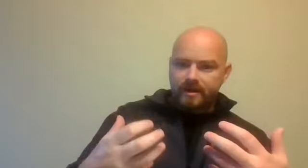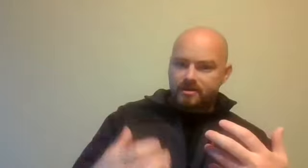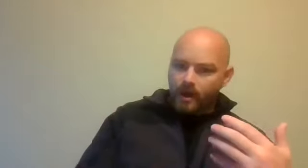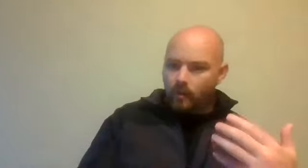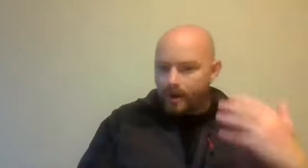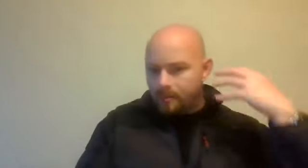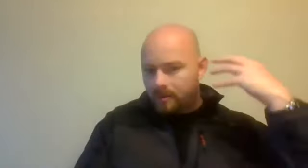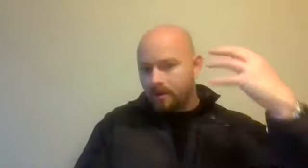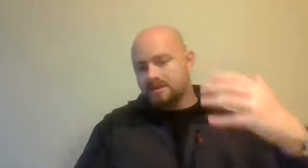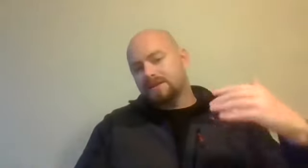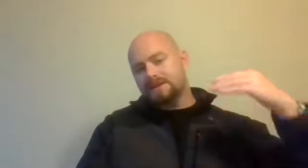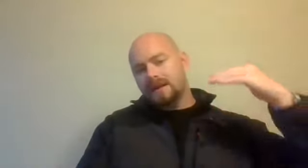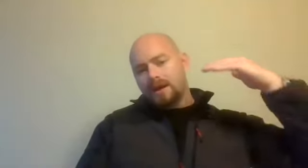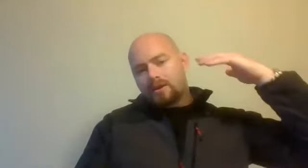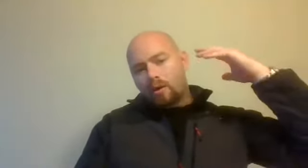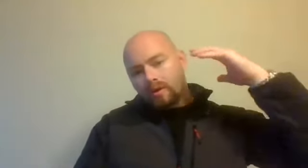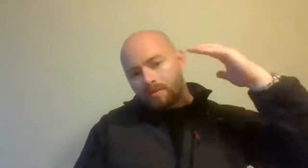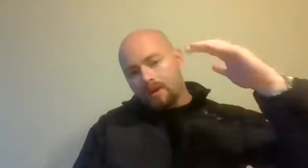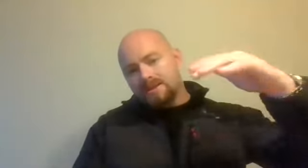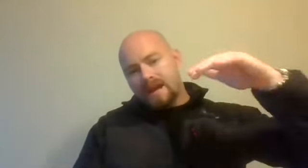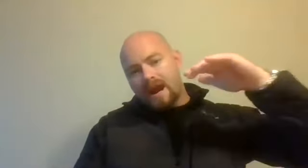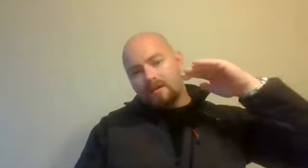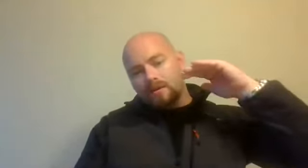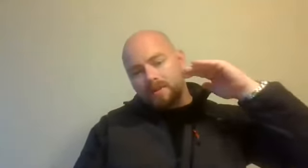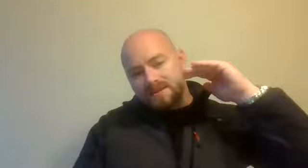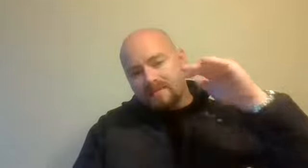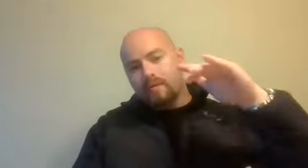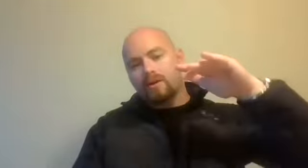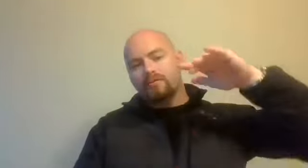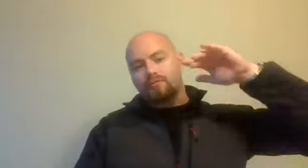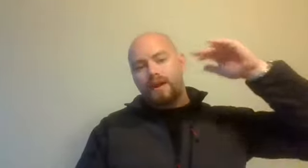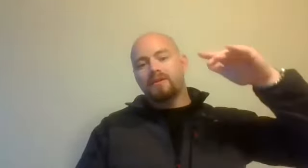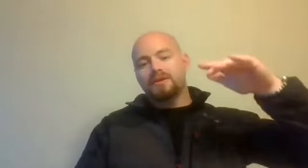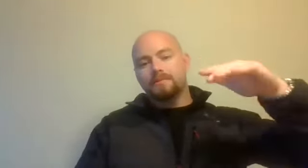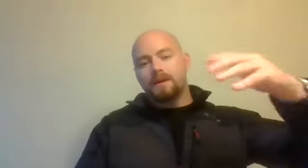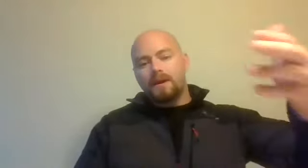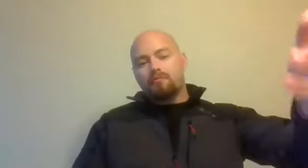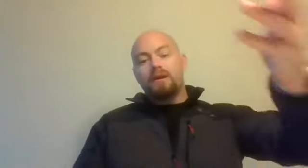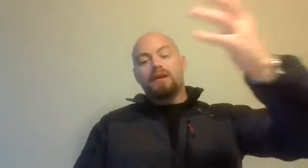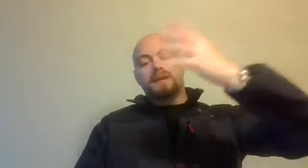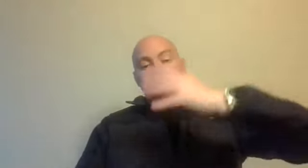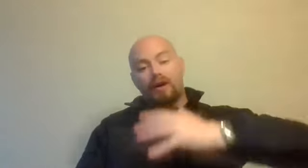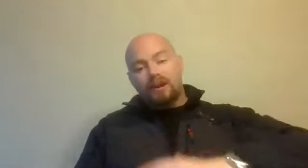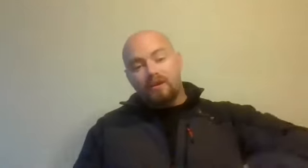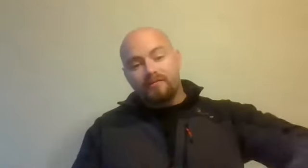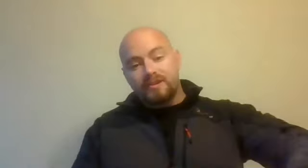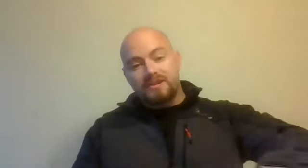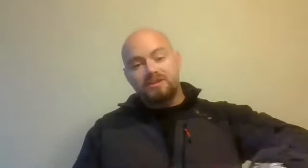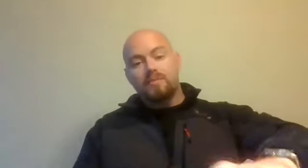realise okay what are my biases, knowing what the biases are and being self-aware enough to recognise them, realising that not a lot of decisions we